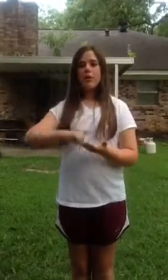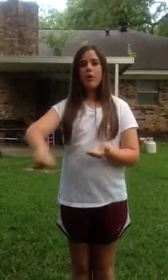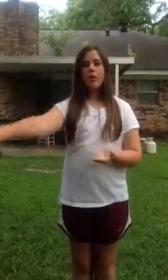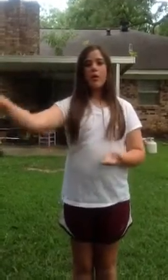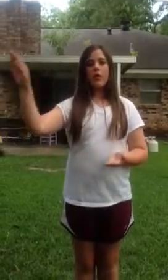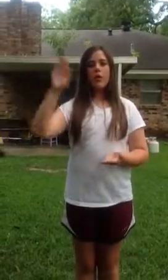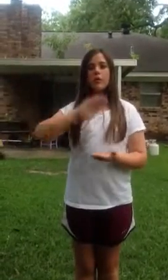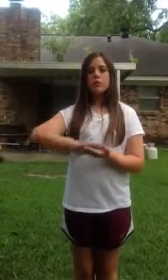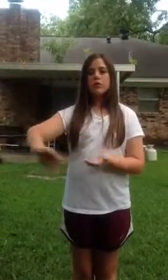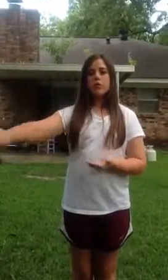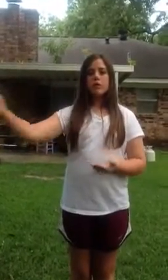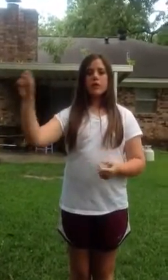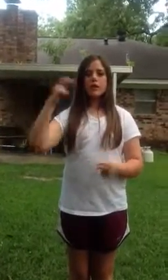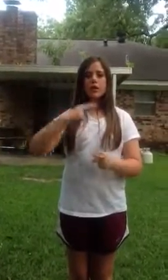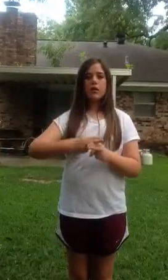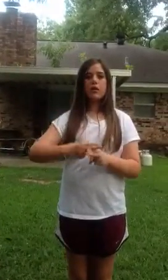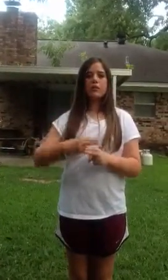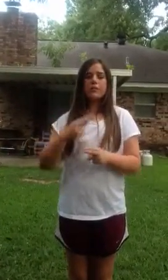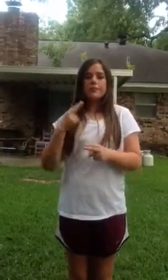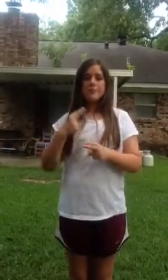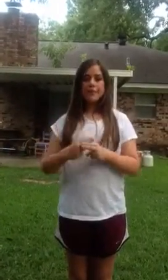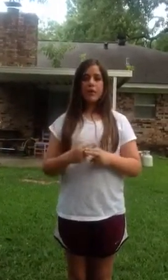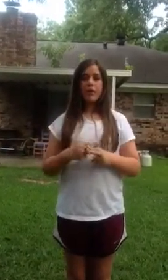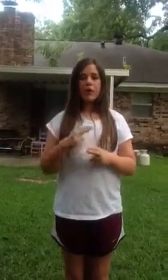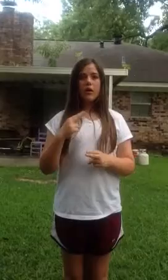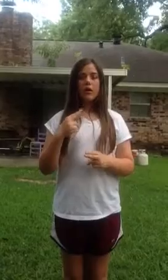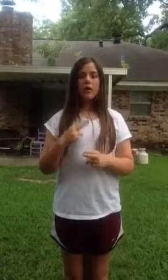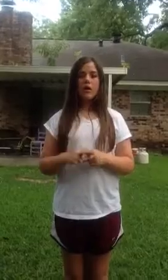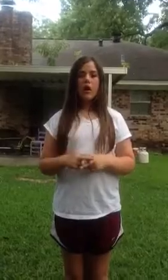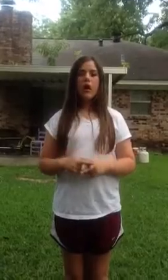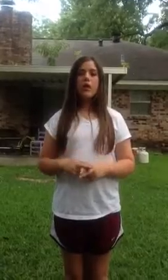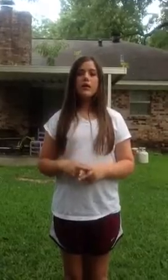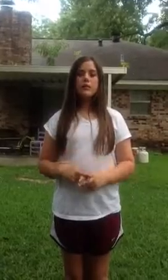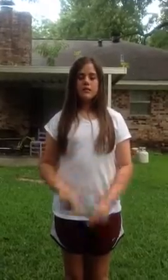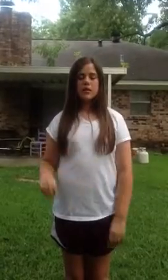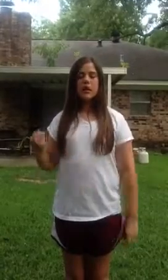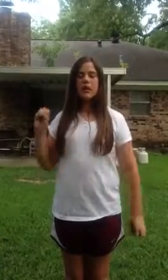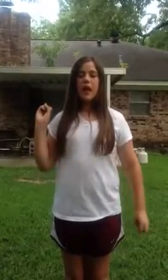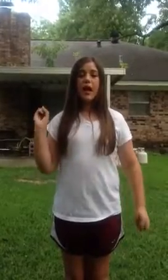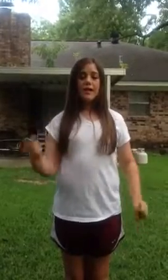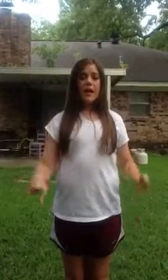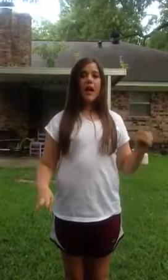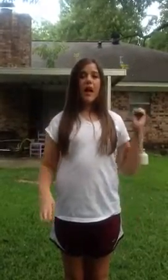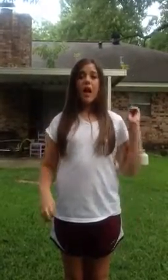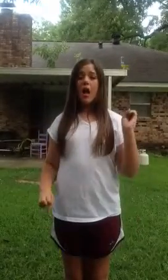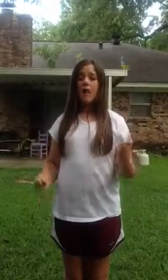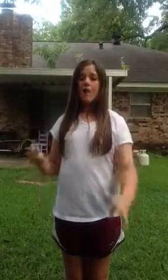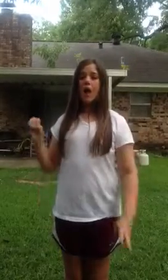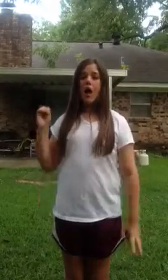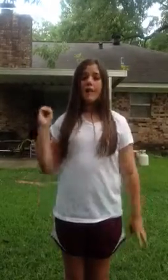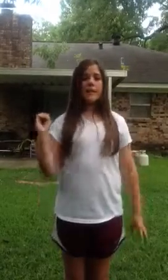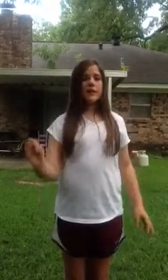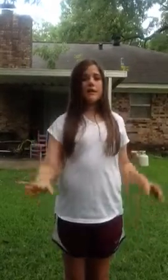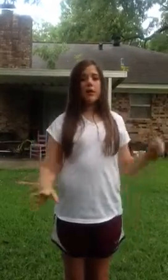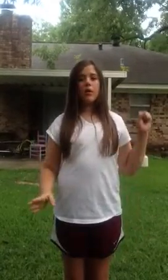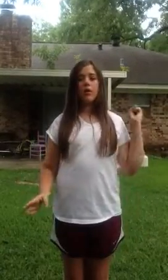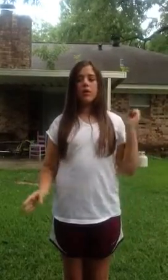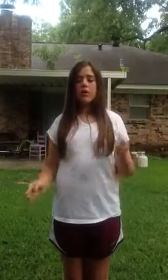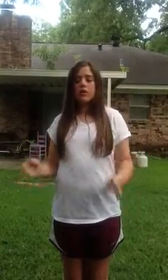holy name. Say, I've never known before,